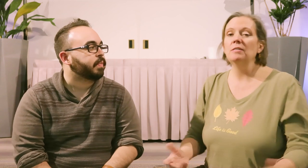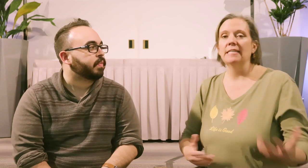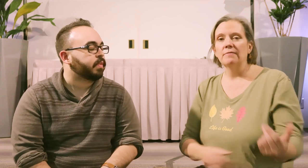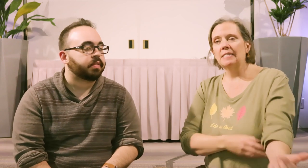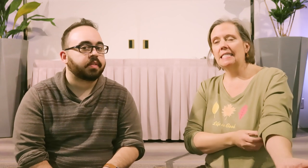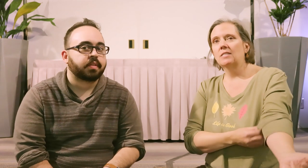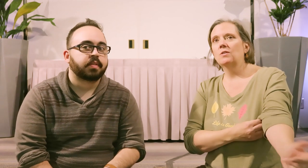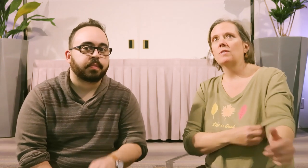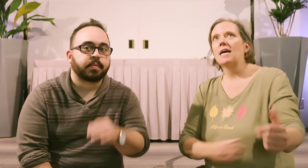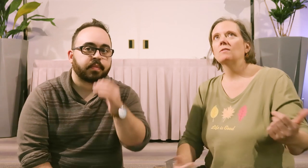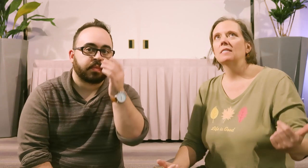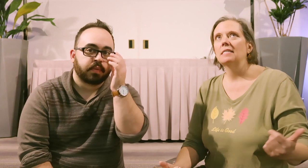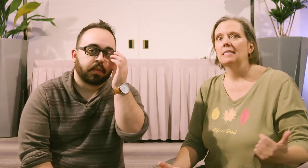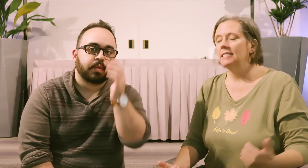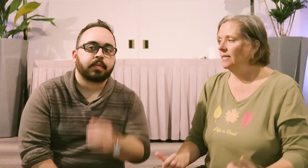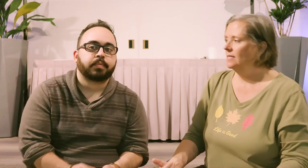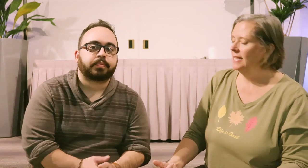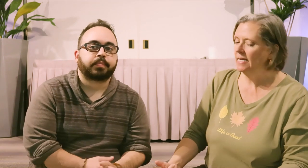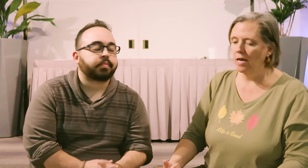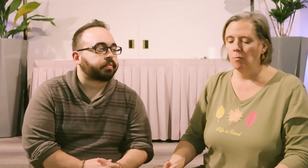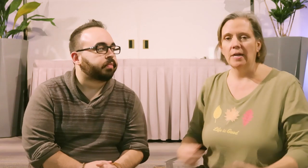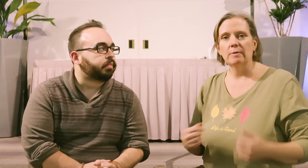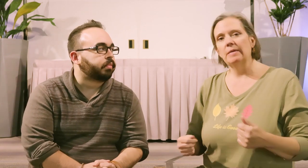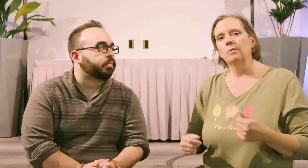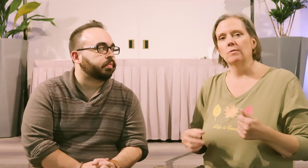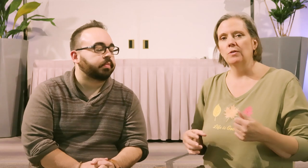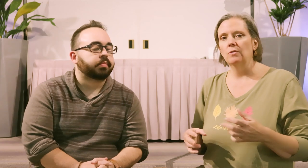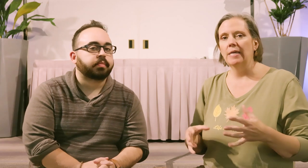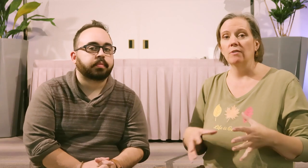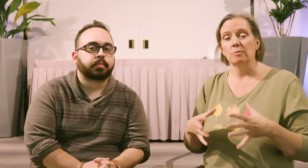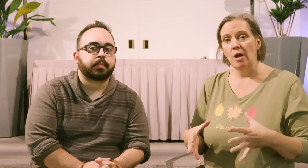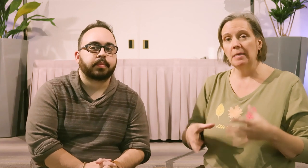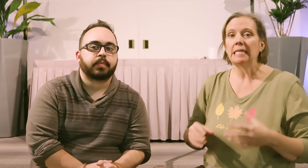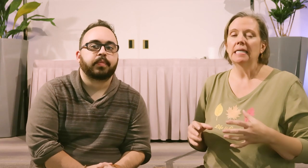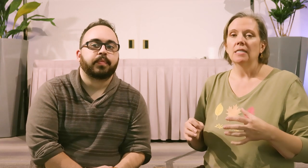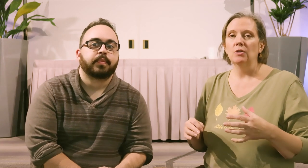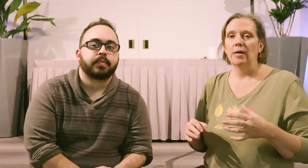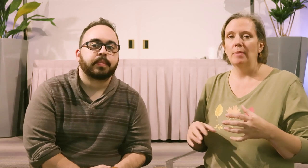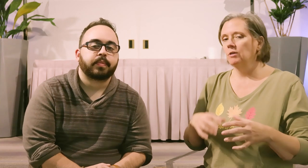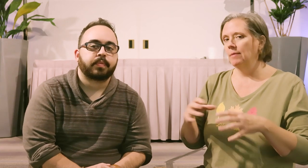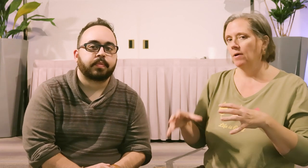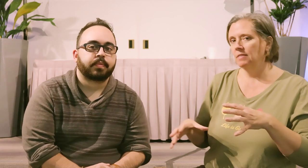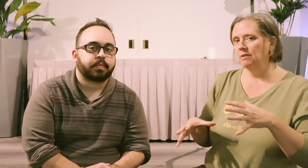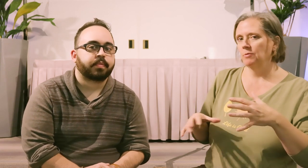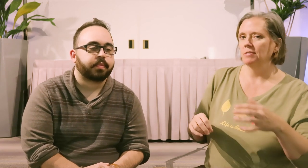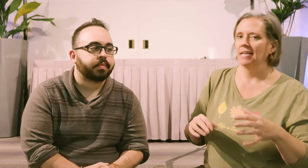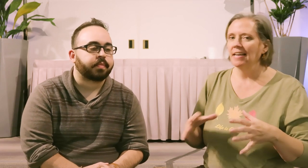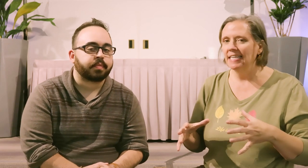been using it since 2006 I think, working with people to heal from trauma, to help integrate parts of their personality,